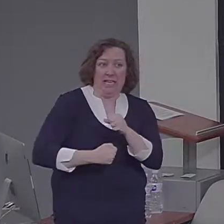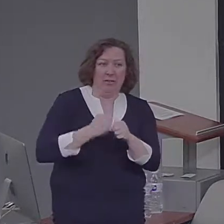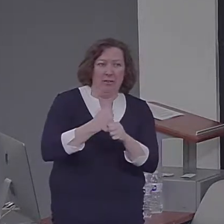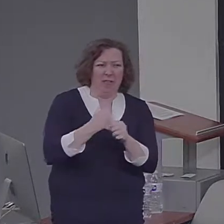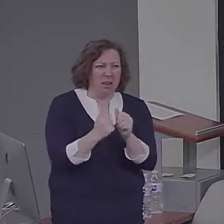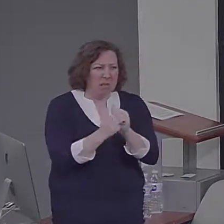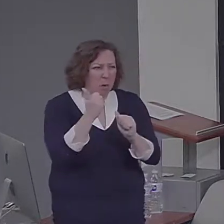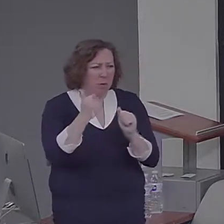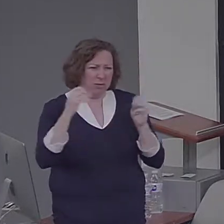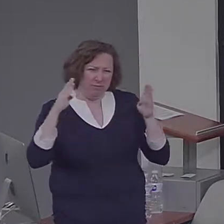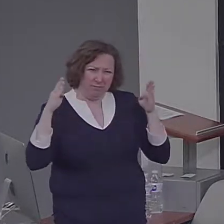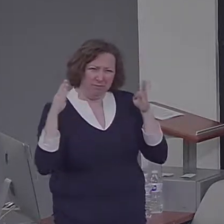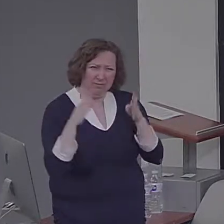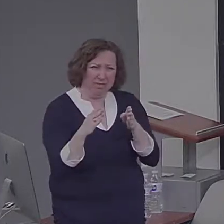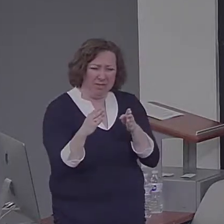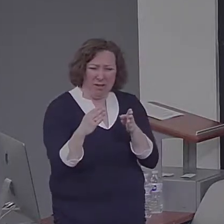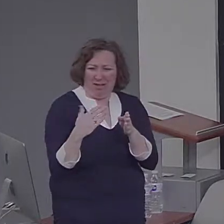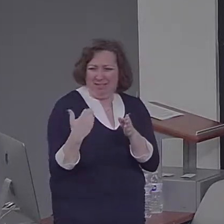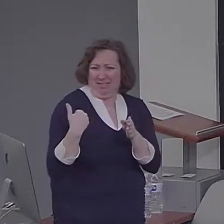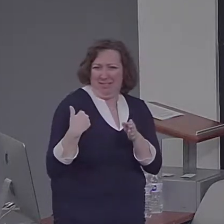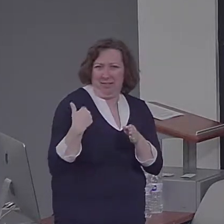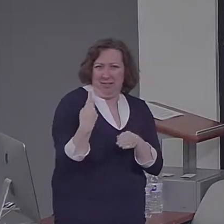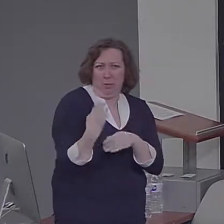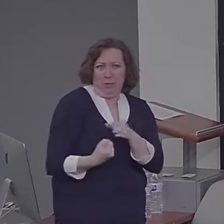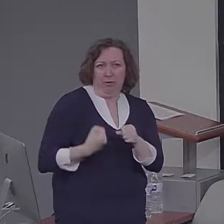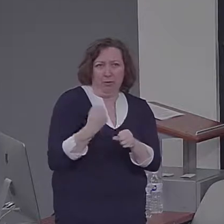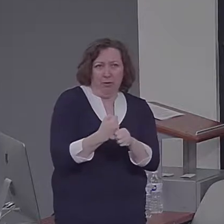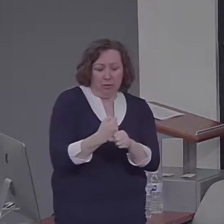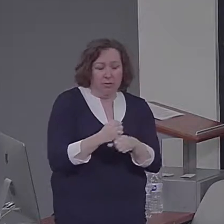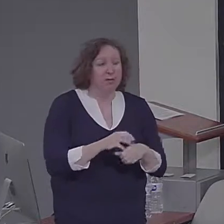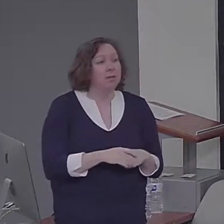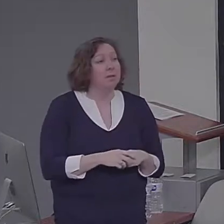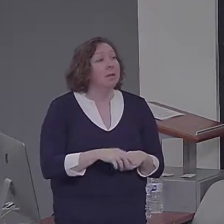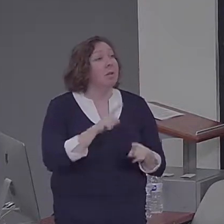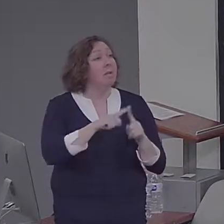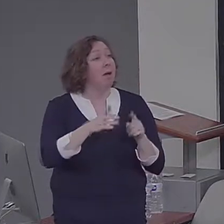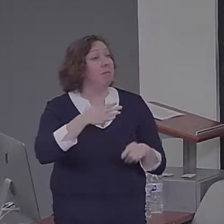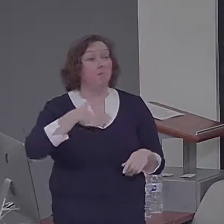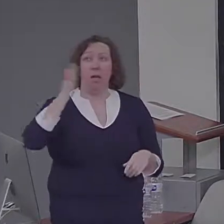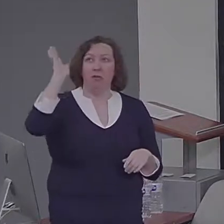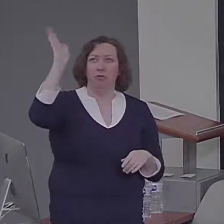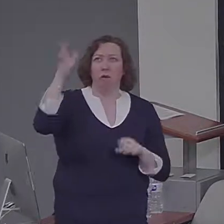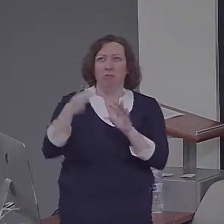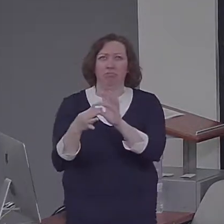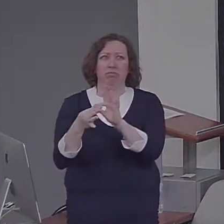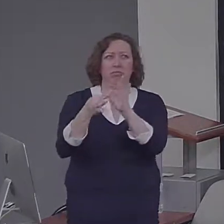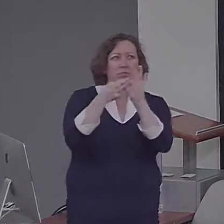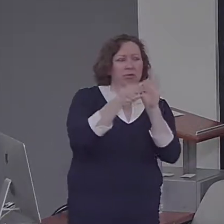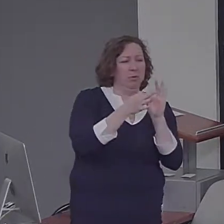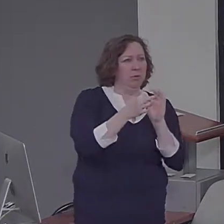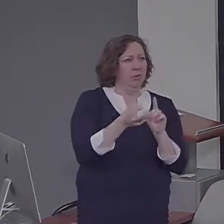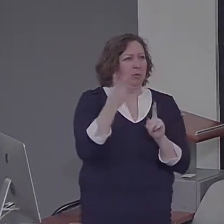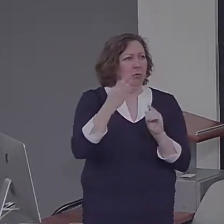But the talk has roots in two much earlier developments that I want to mention first